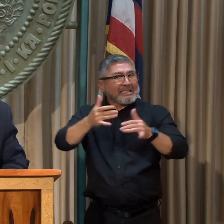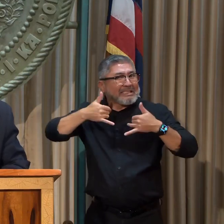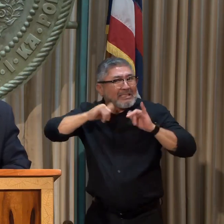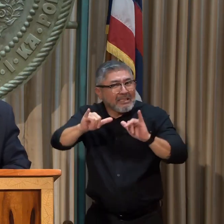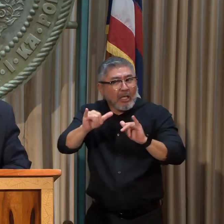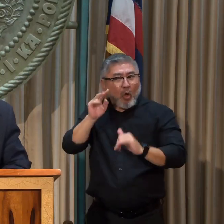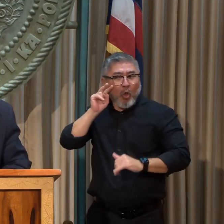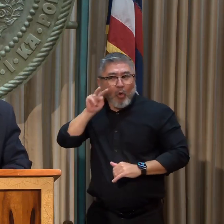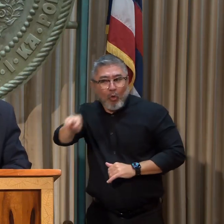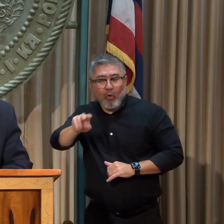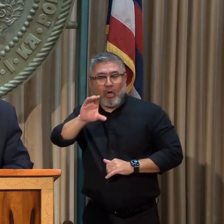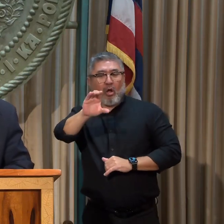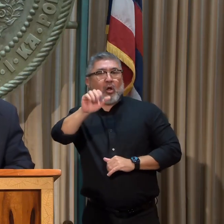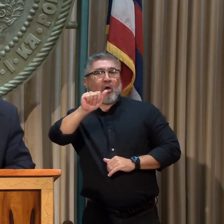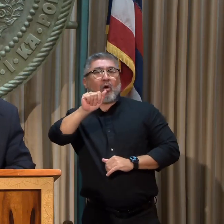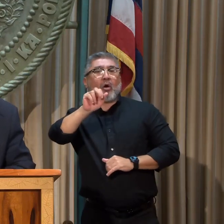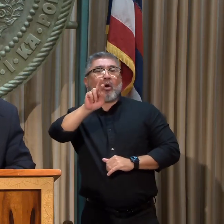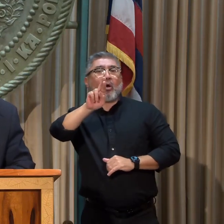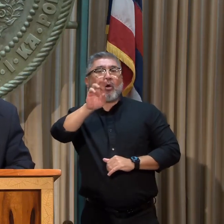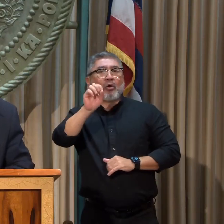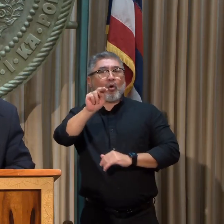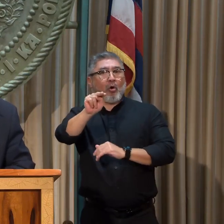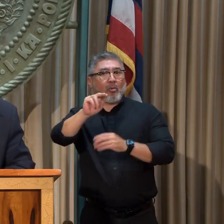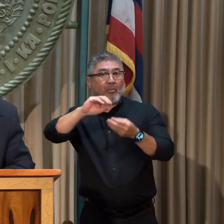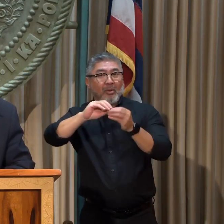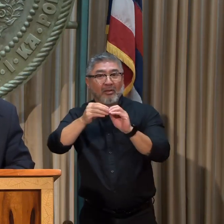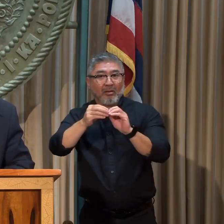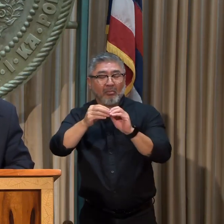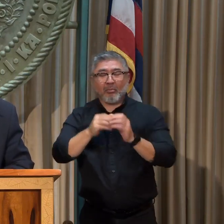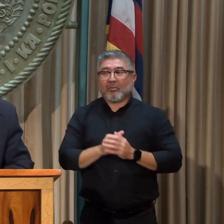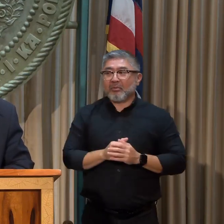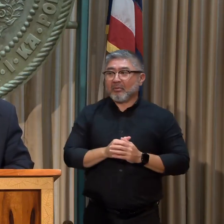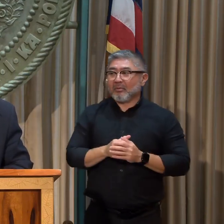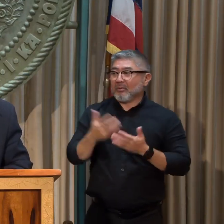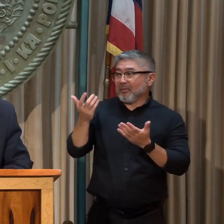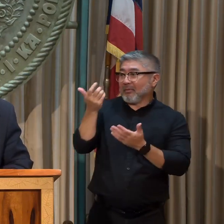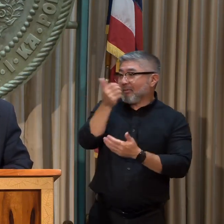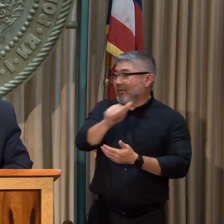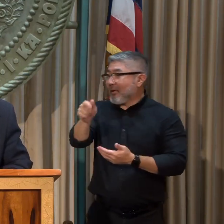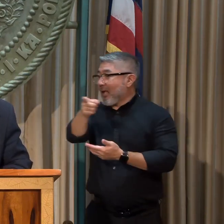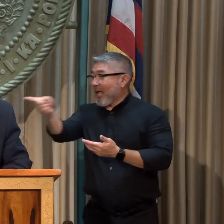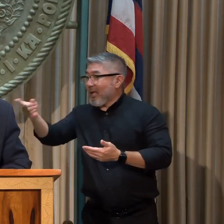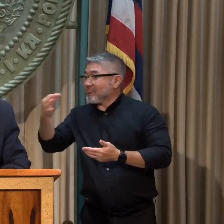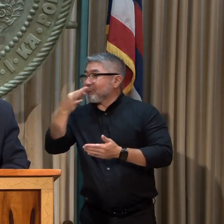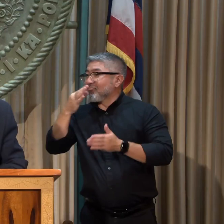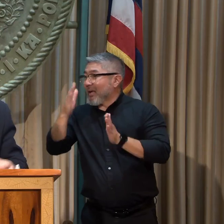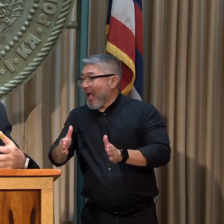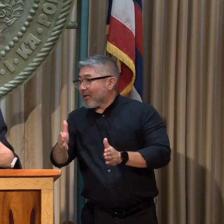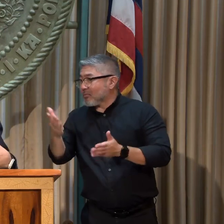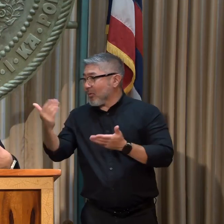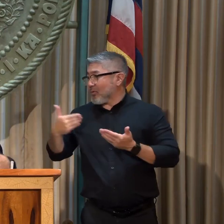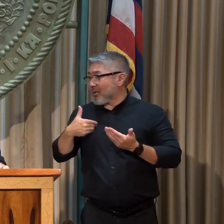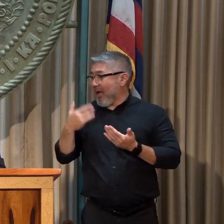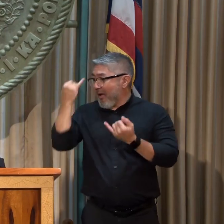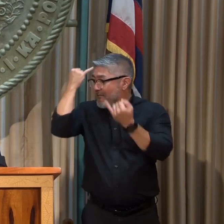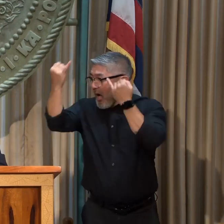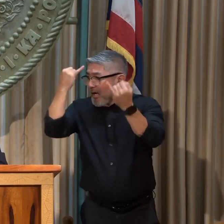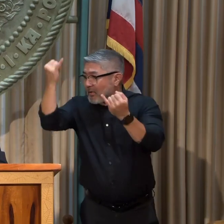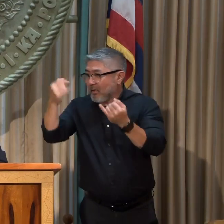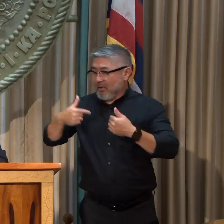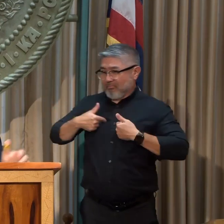That's very important. If there are any experts on this issue, I welcome them up too. One of the nice things about this coalition